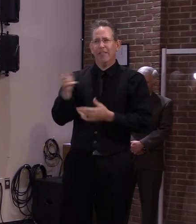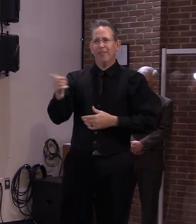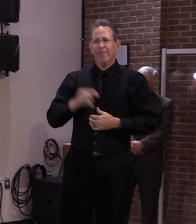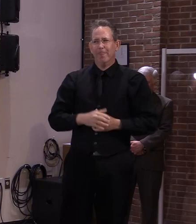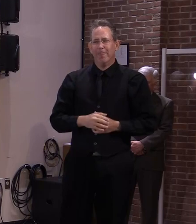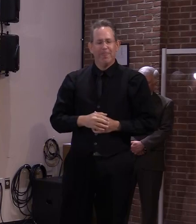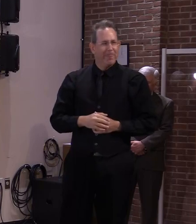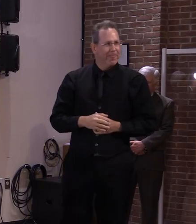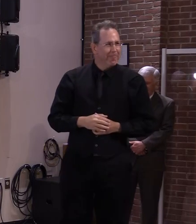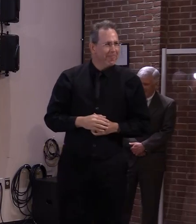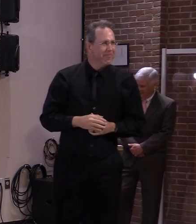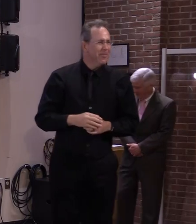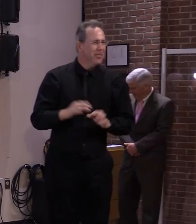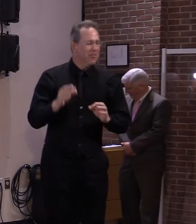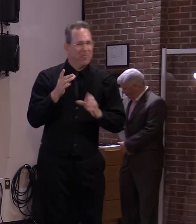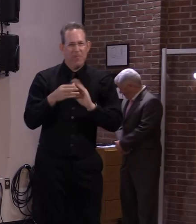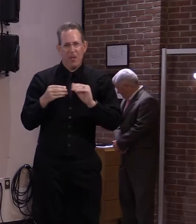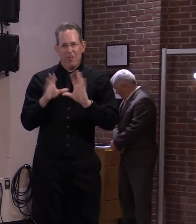Mike Donoghue, the Islander.